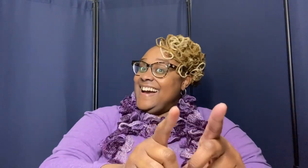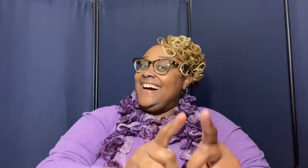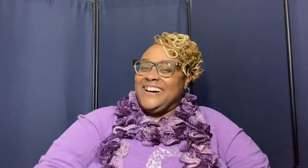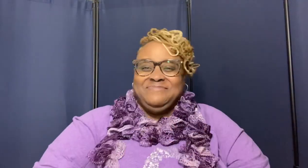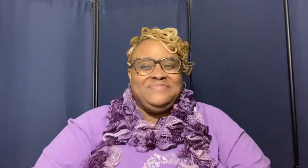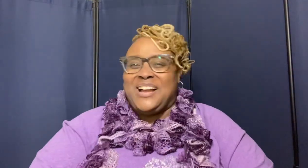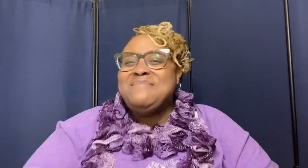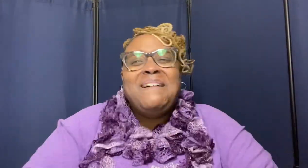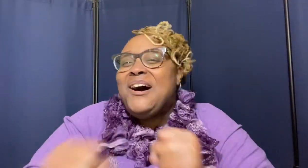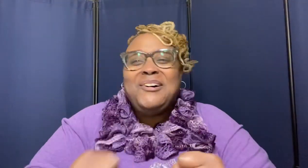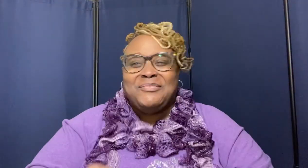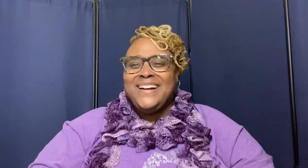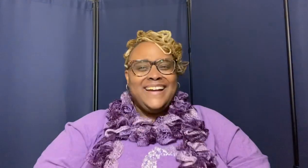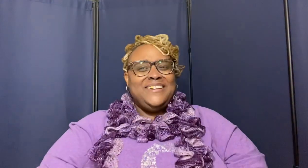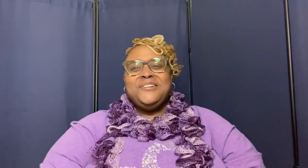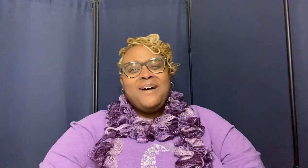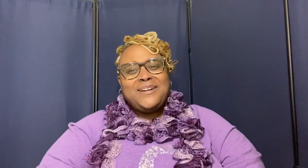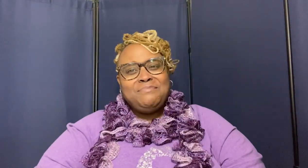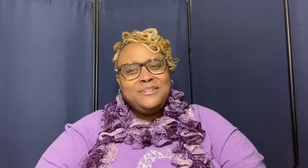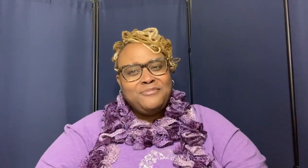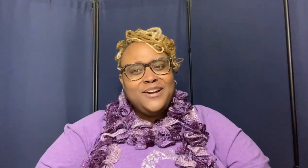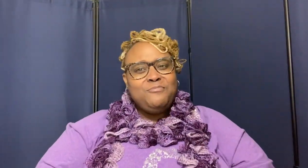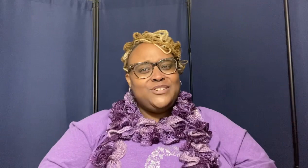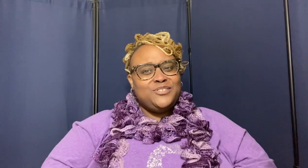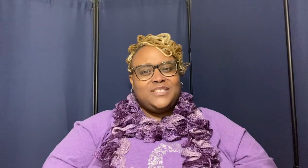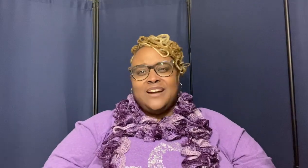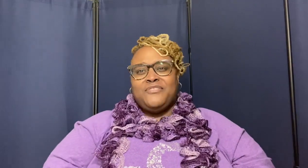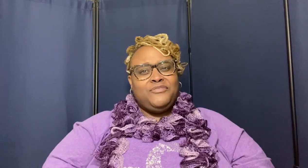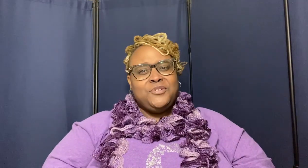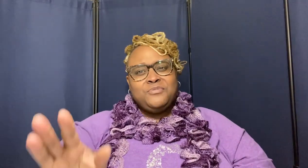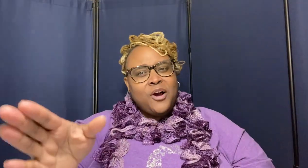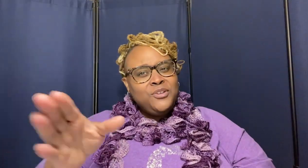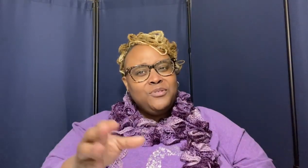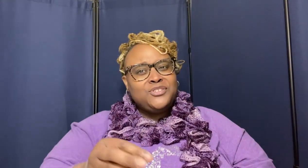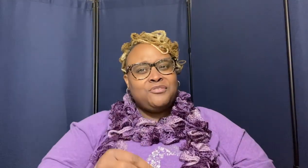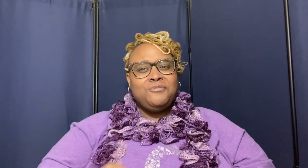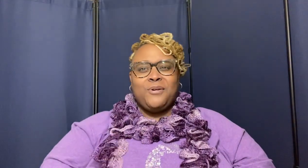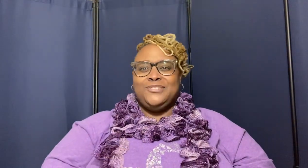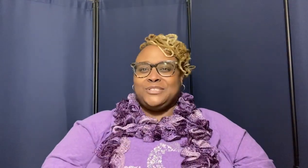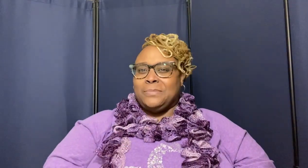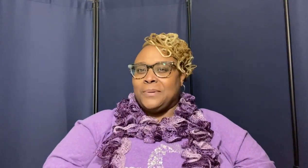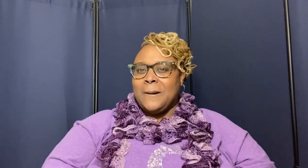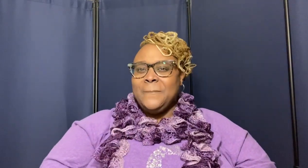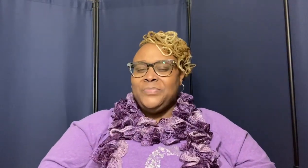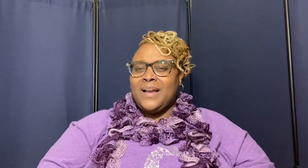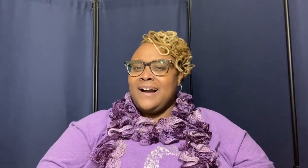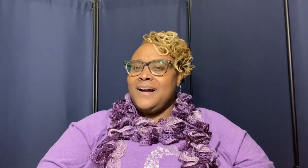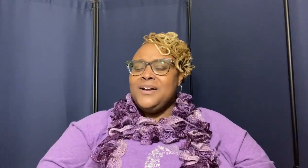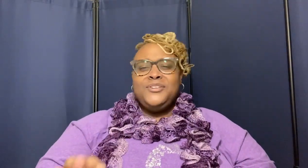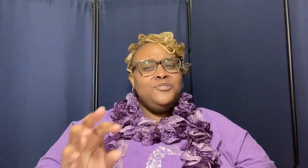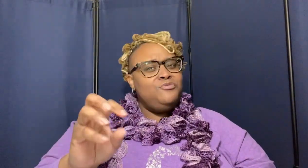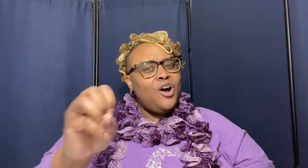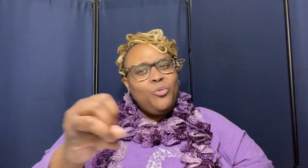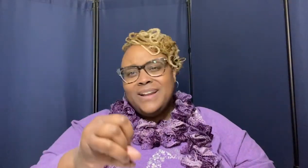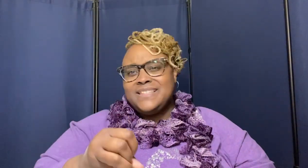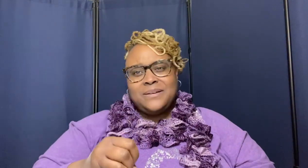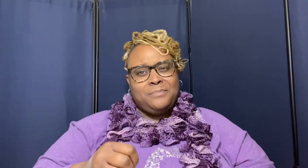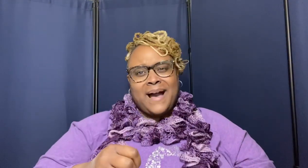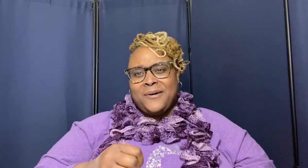come on you ought to be real with yourself if you know you're a true worshiper huh you know what it's about